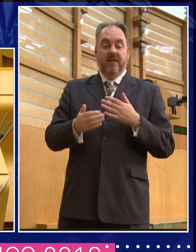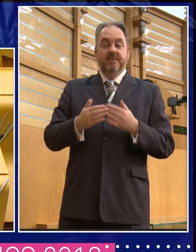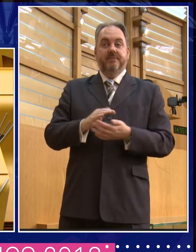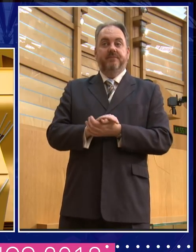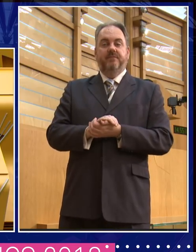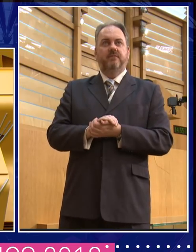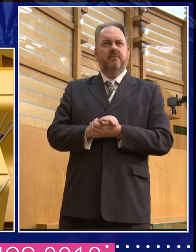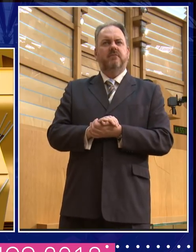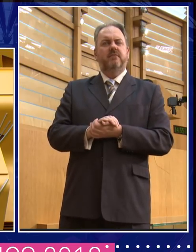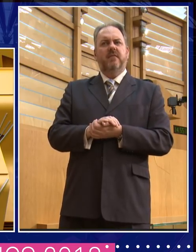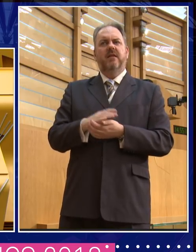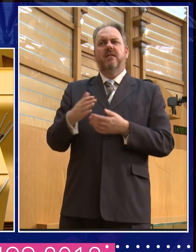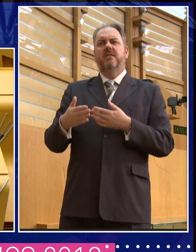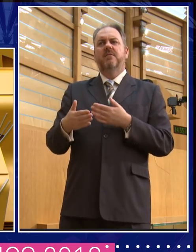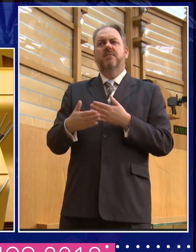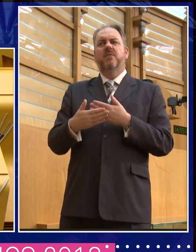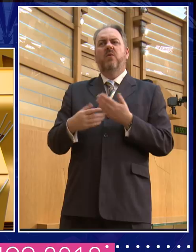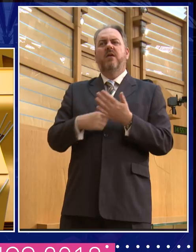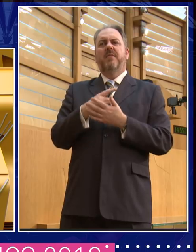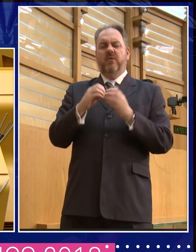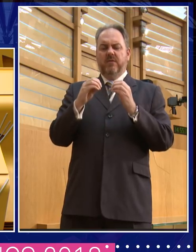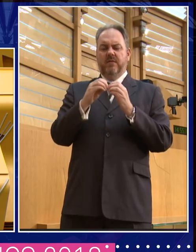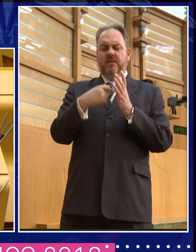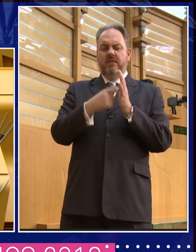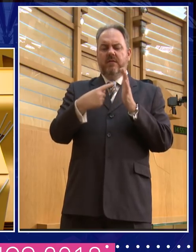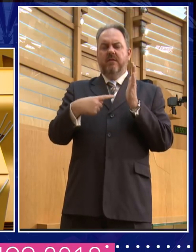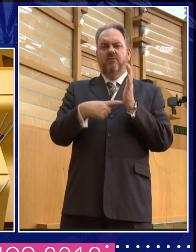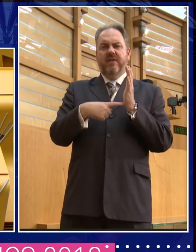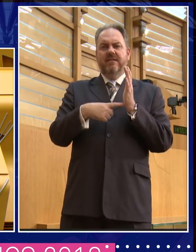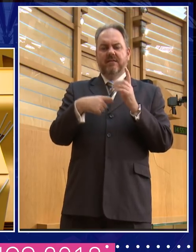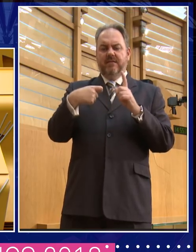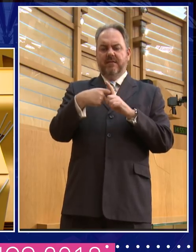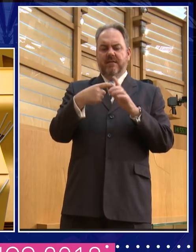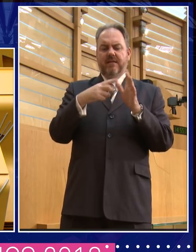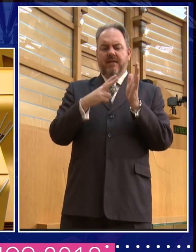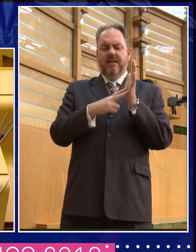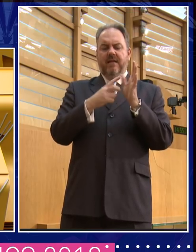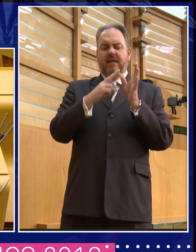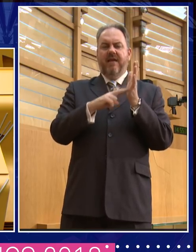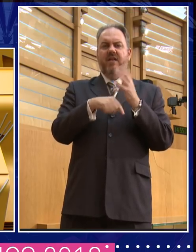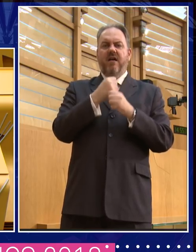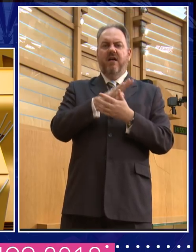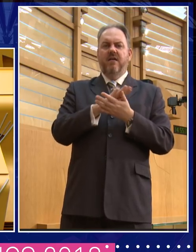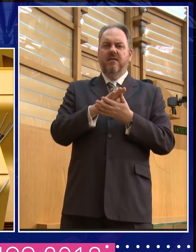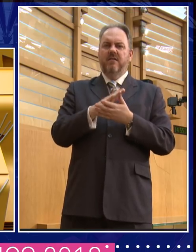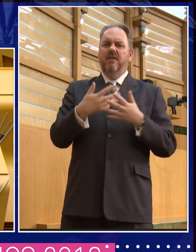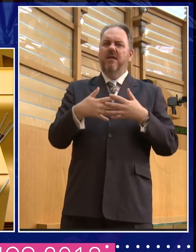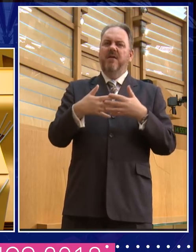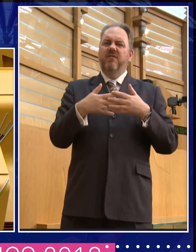we've been hearing a lot about the Brett Kavanaugh case and you were talking earlier about silencing women and, um, how they're sort of portrayed